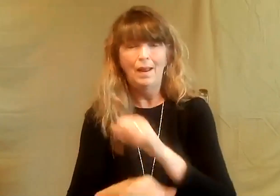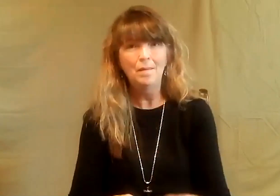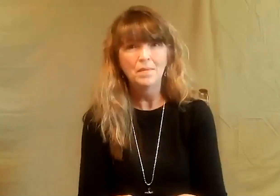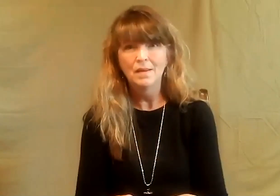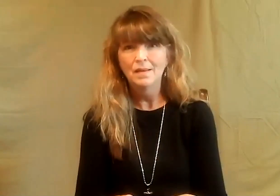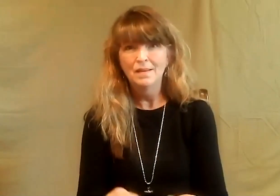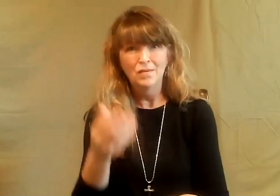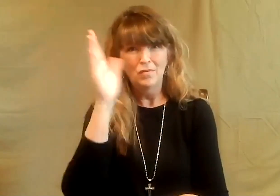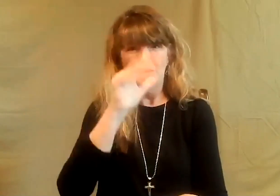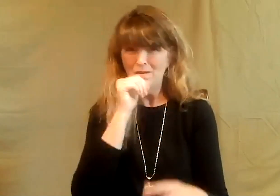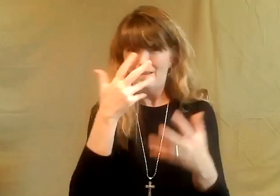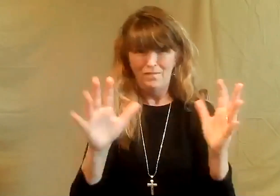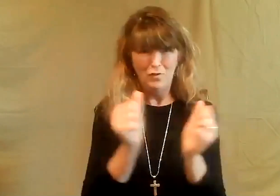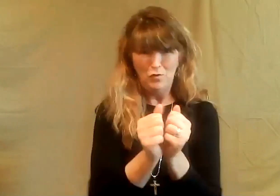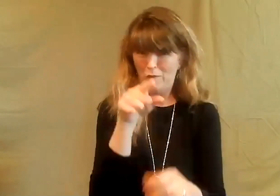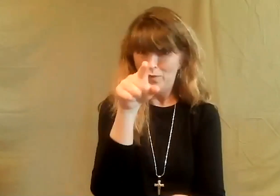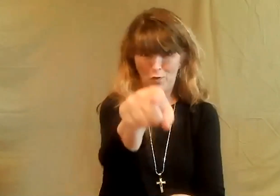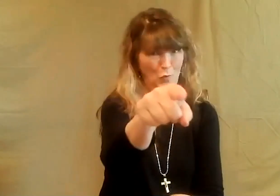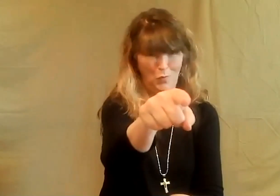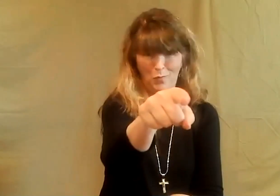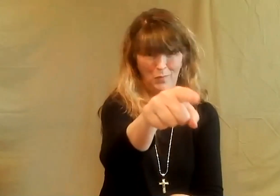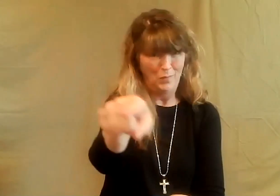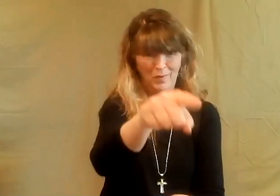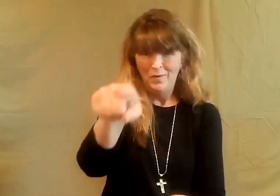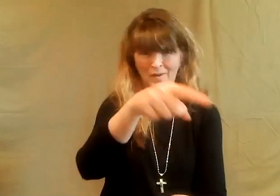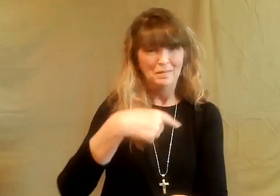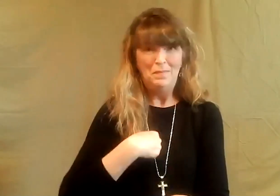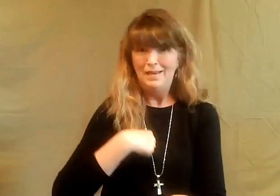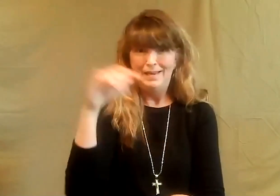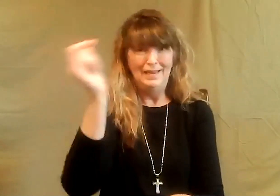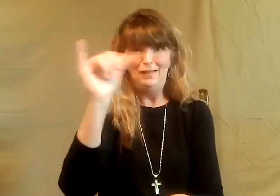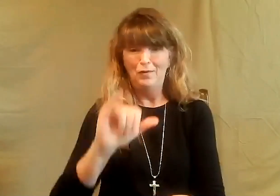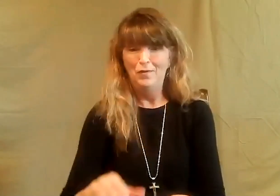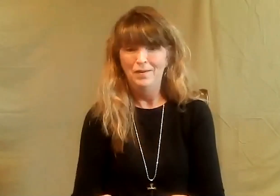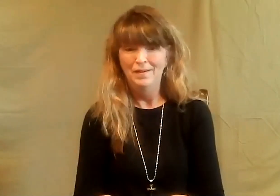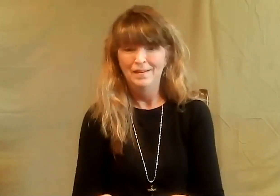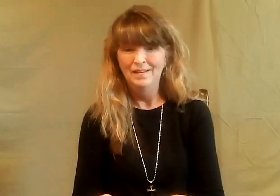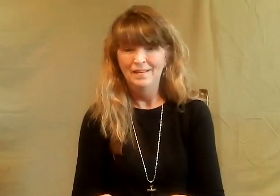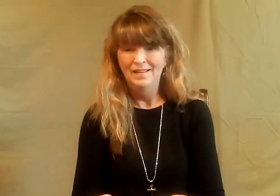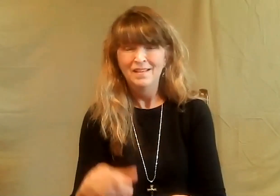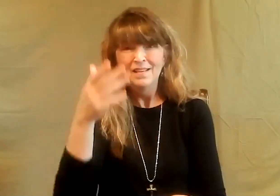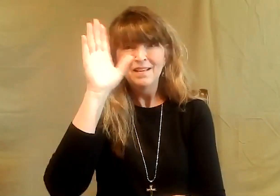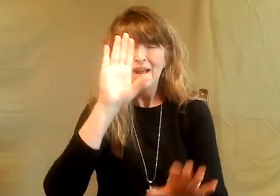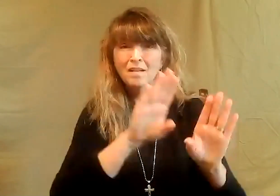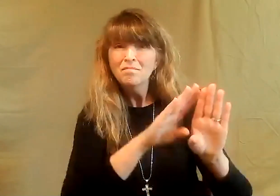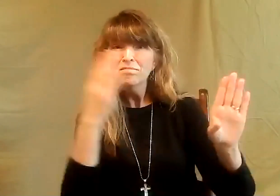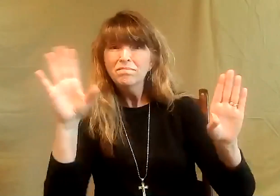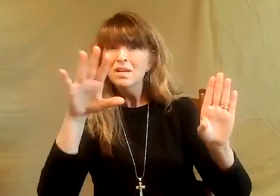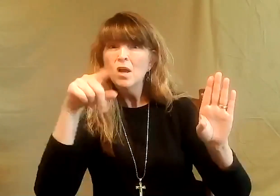And he did that with Sarah and Abram. And if he could do that with them, he could do that with you and I